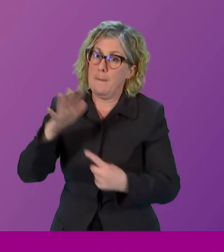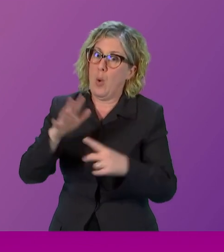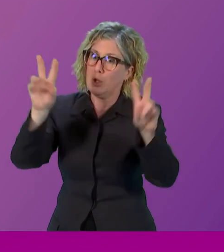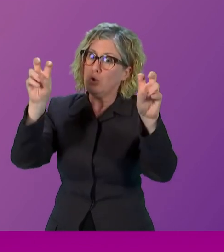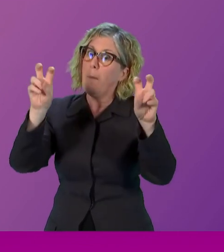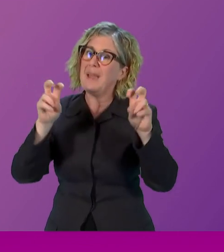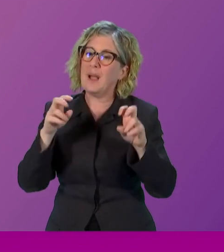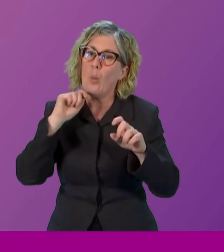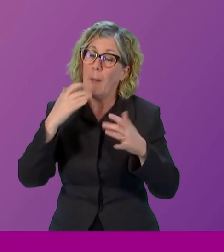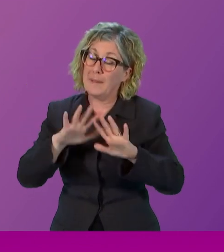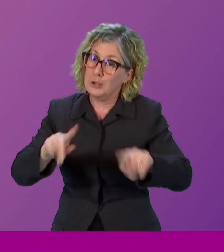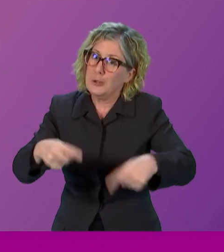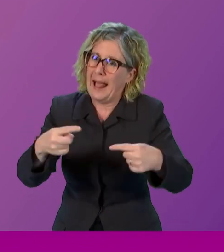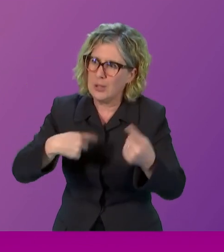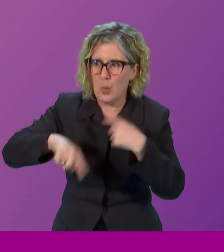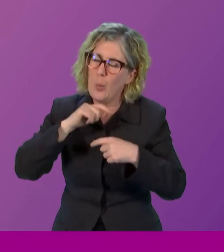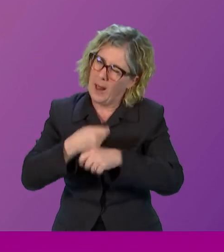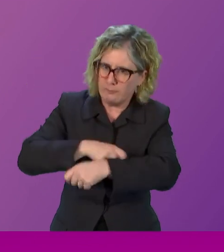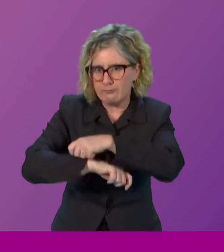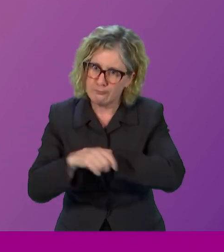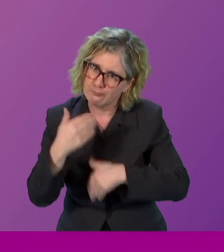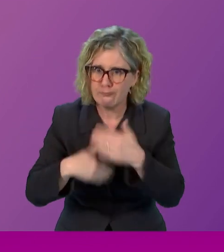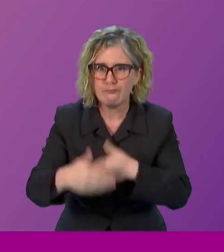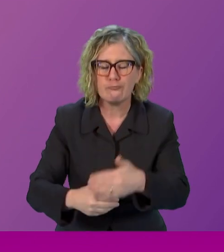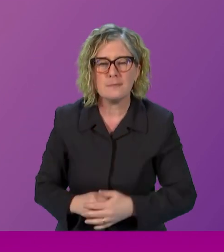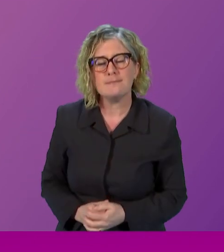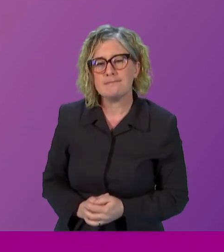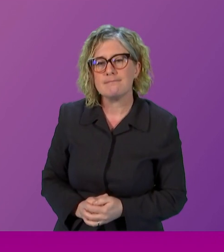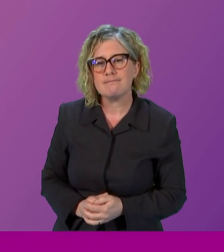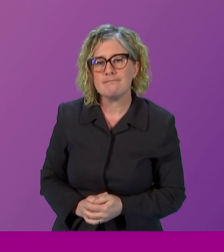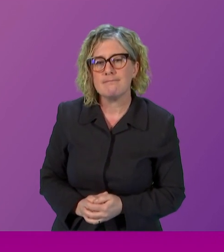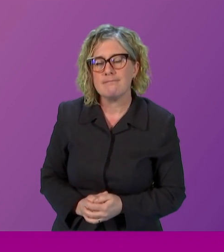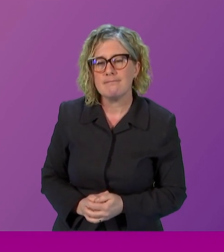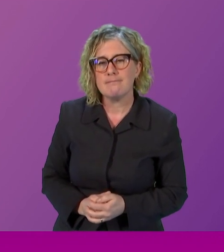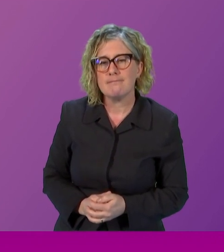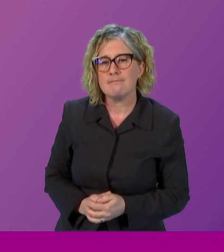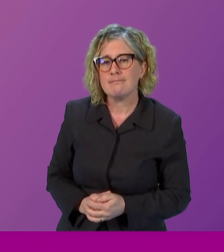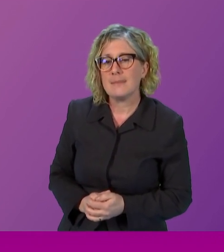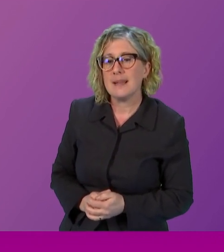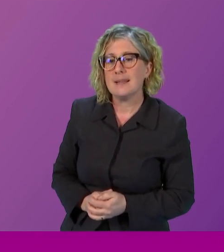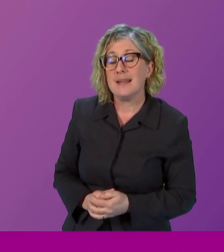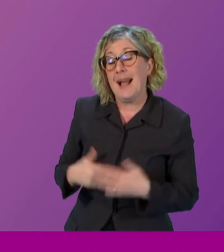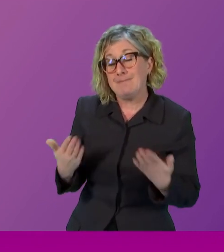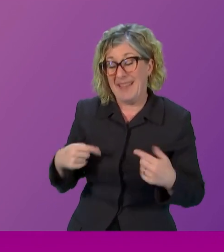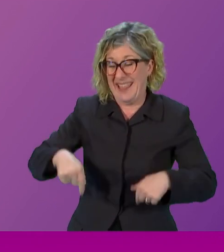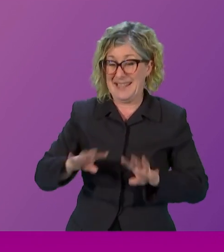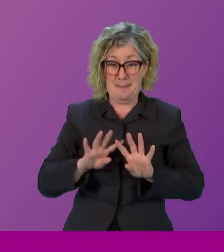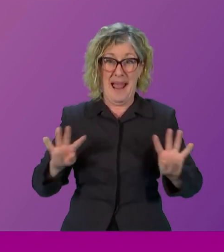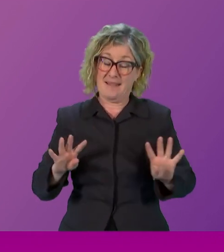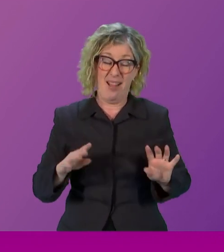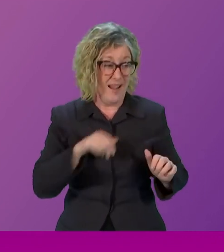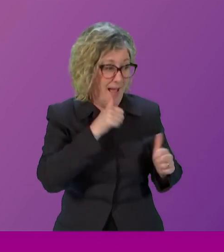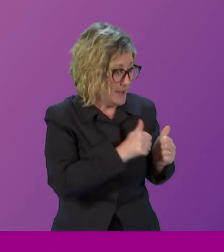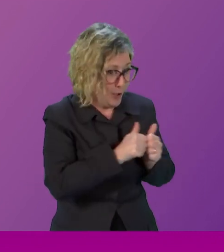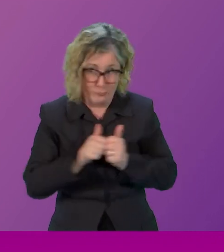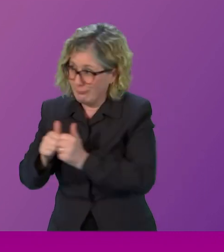you. Beatrice. I mean, this is a very collegiate panel, because I think that we certainly will be working pretty, pretty